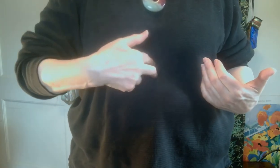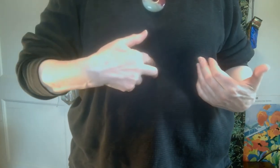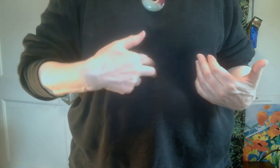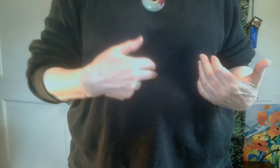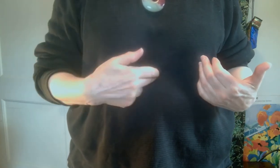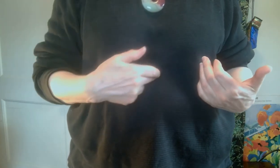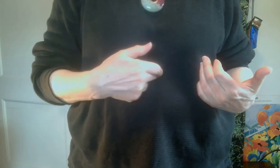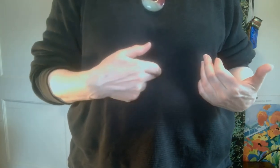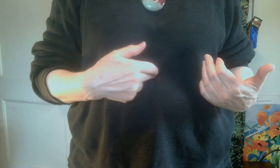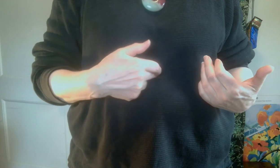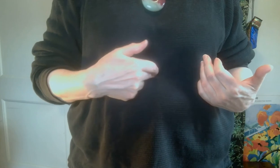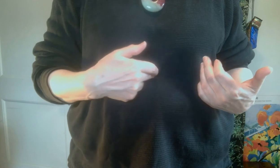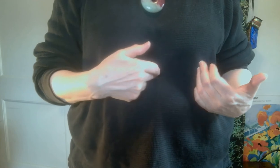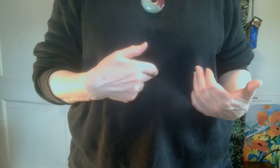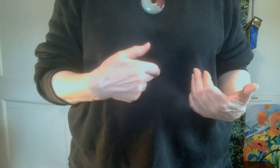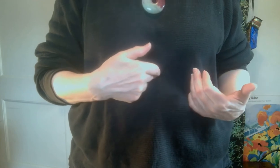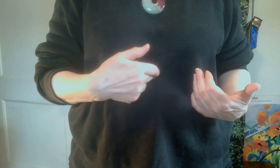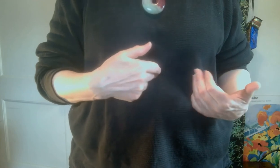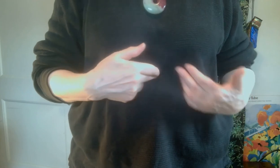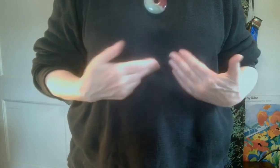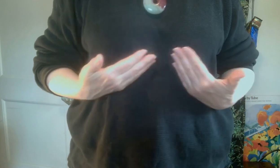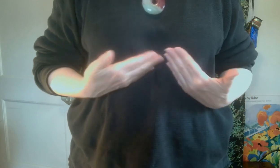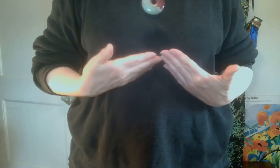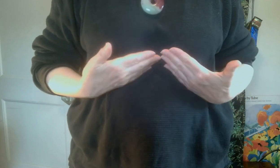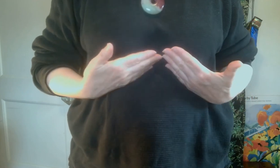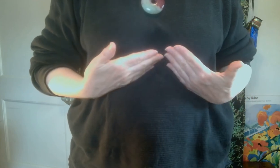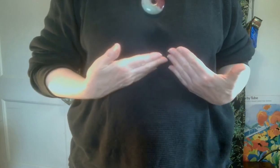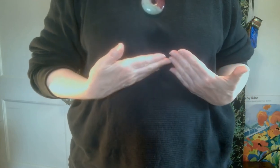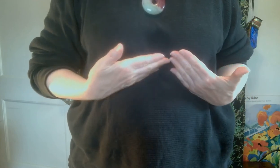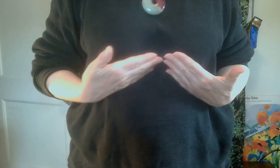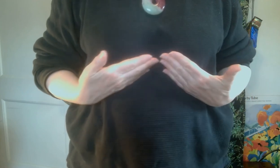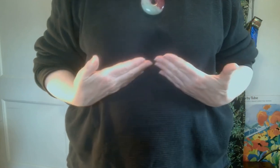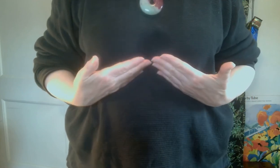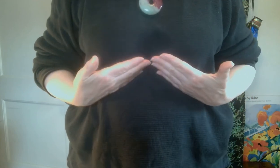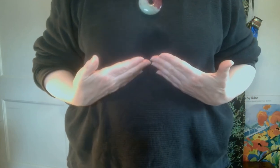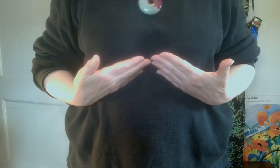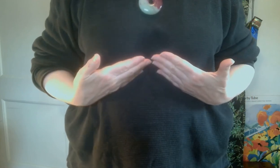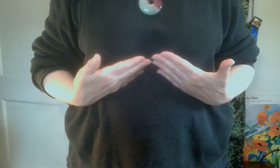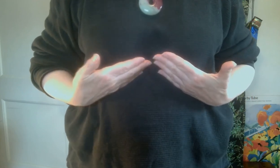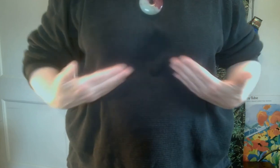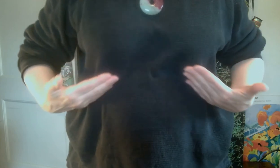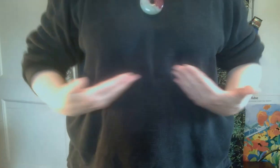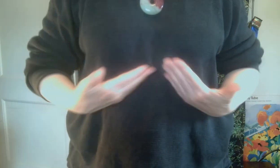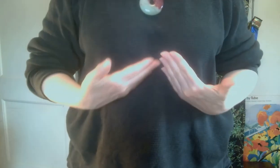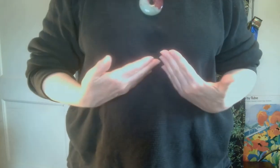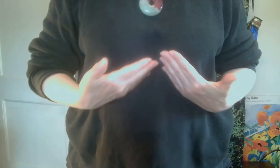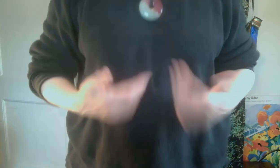an inch below where the ribs meet in that V.